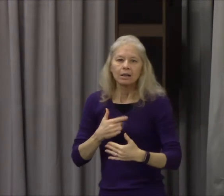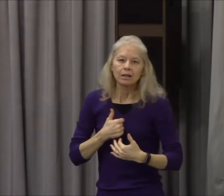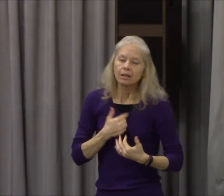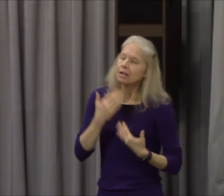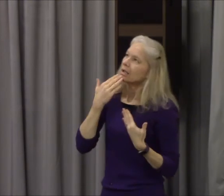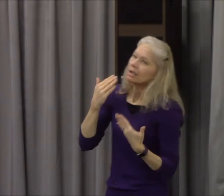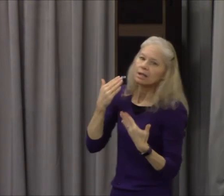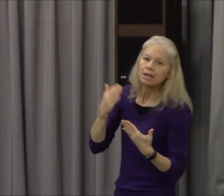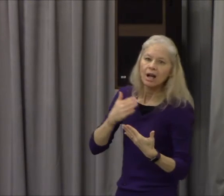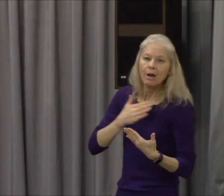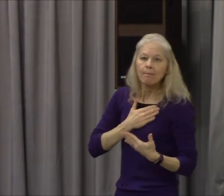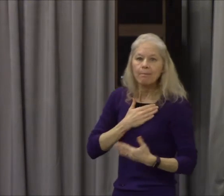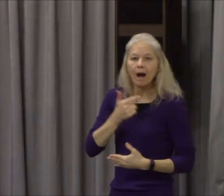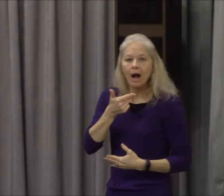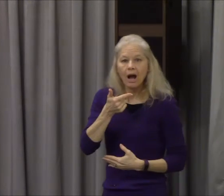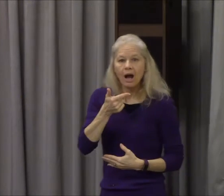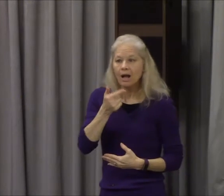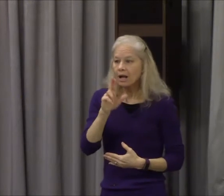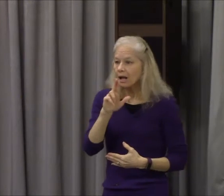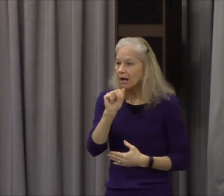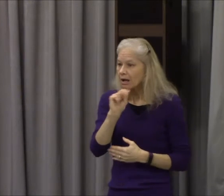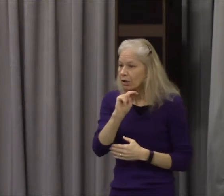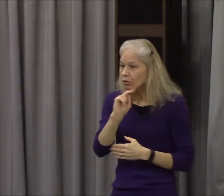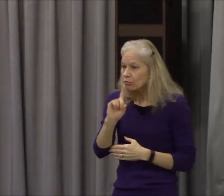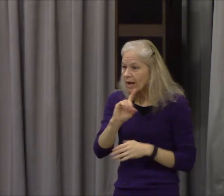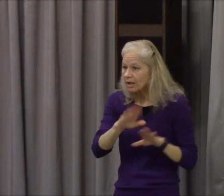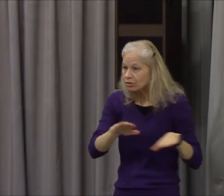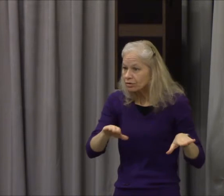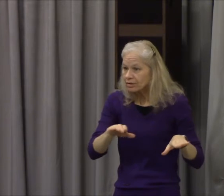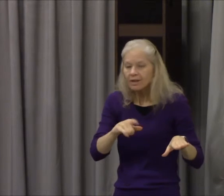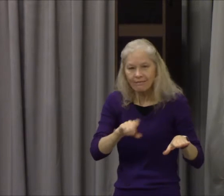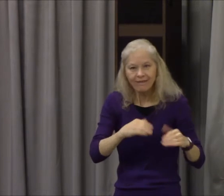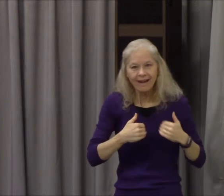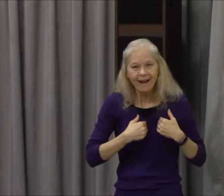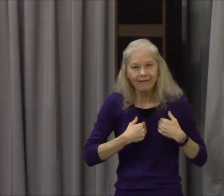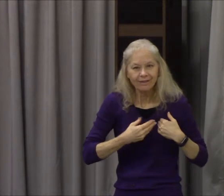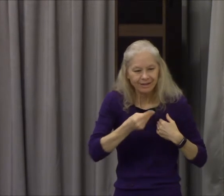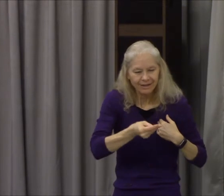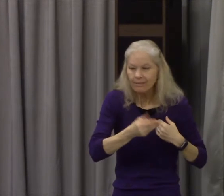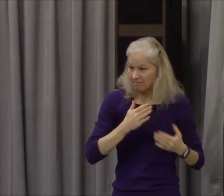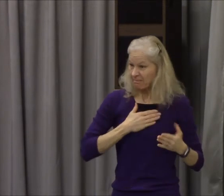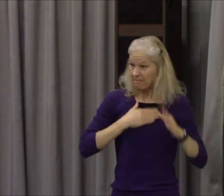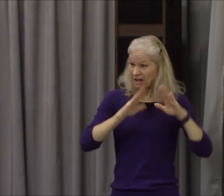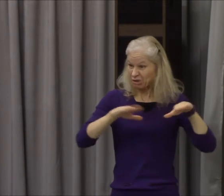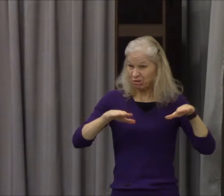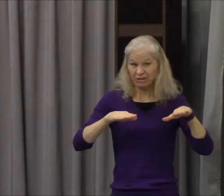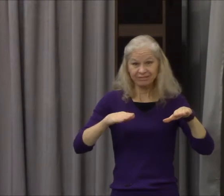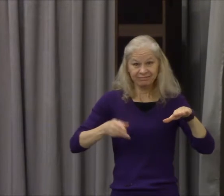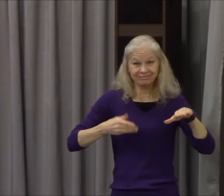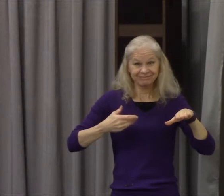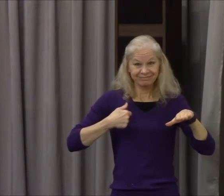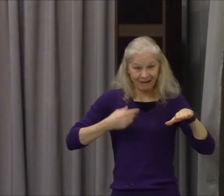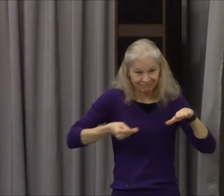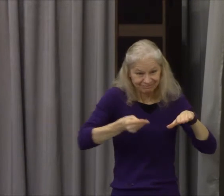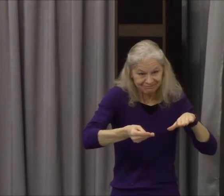great great great great great great grandkids will have it if the world carries that long it be available to every generation